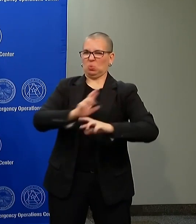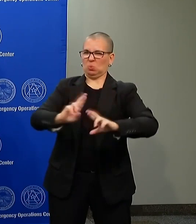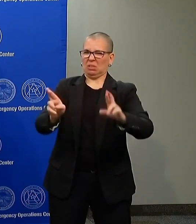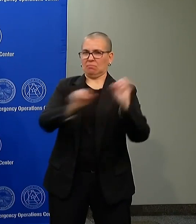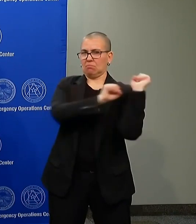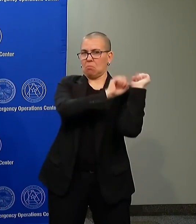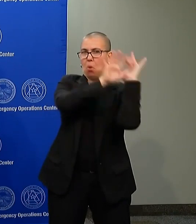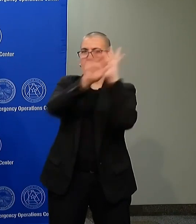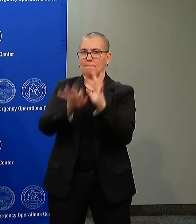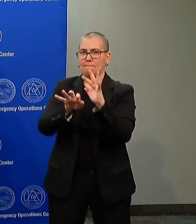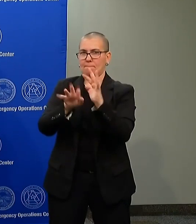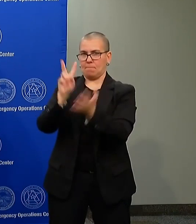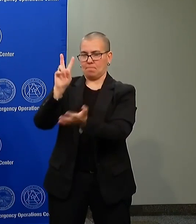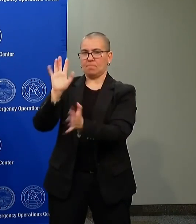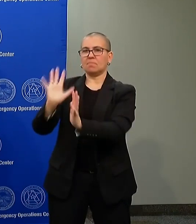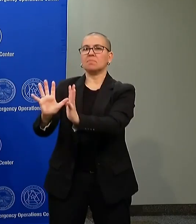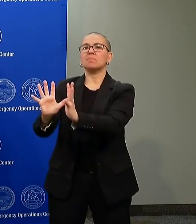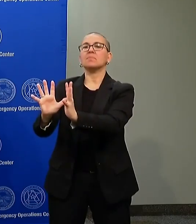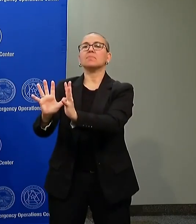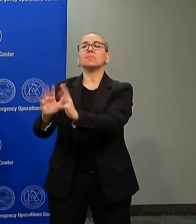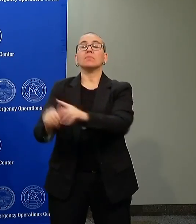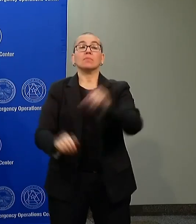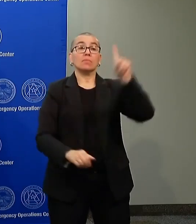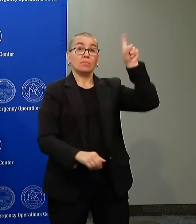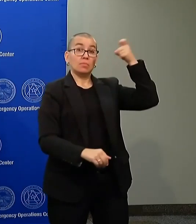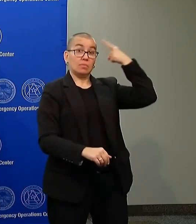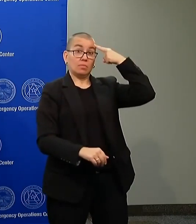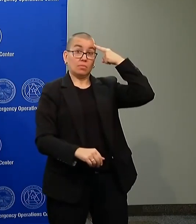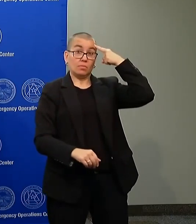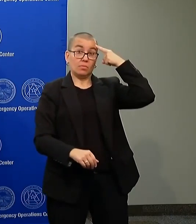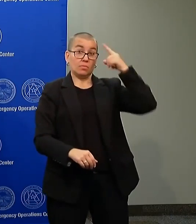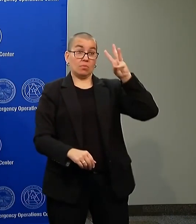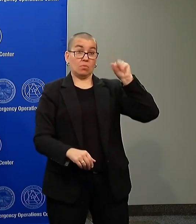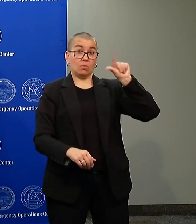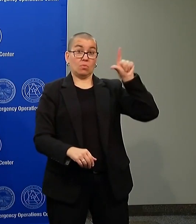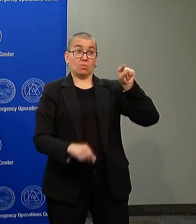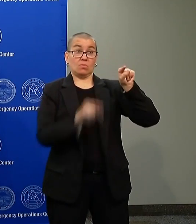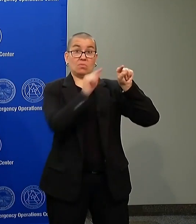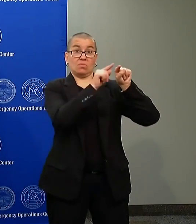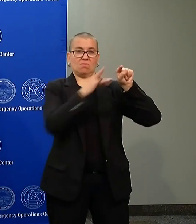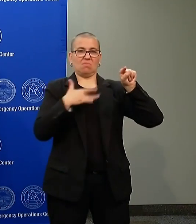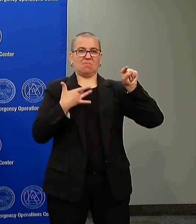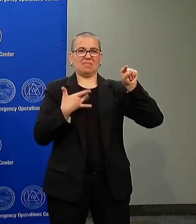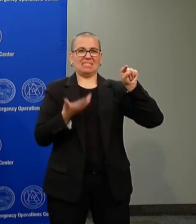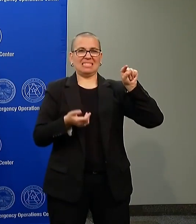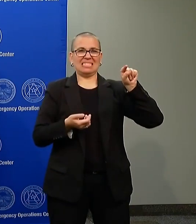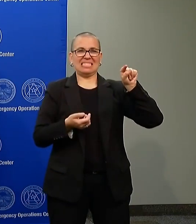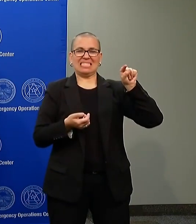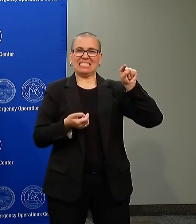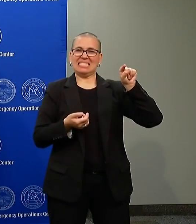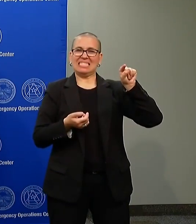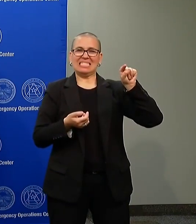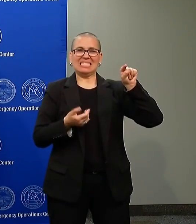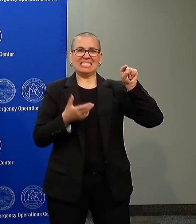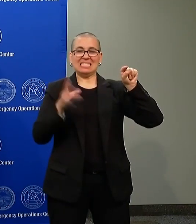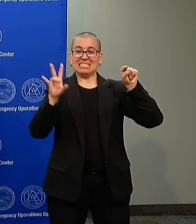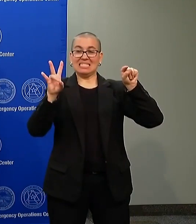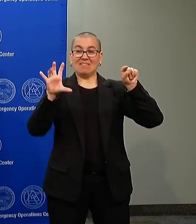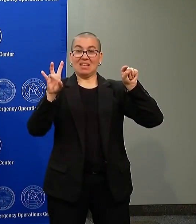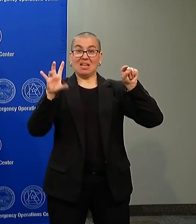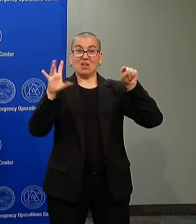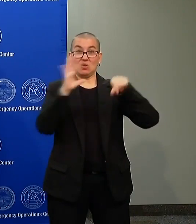we reached a part or reached a peak that the Minnesota National Guard had never been at before. Over 700 soldiers and airmen